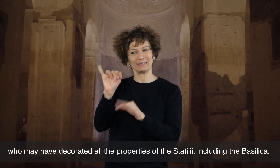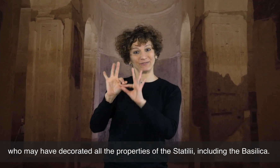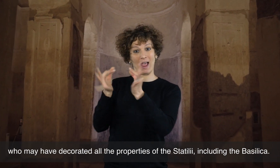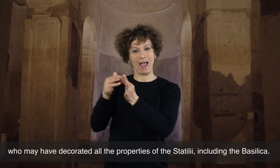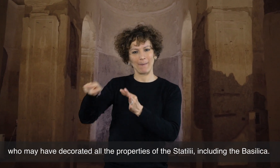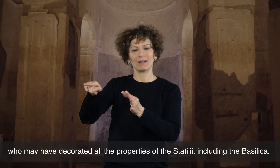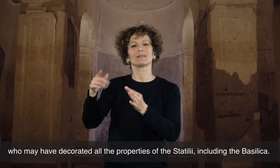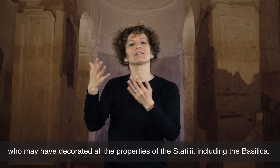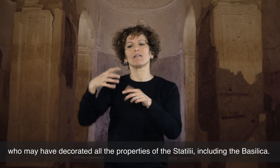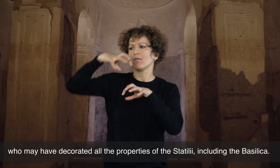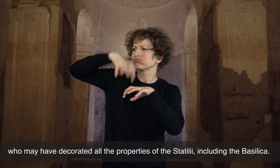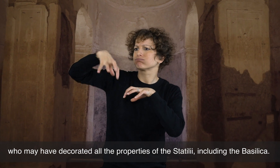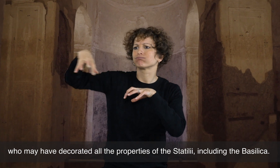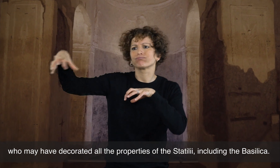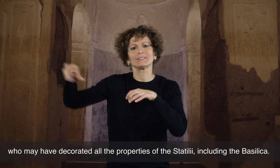including the basilica.